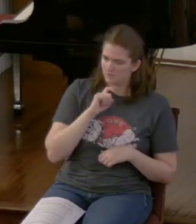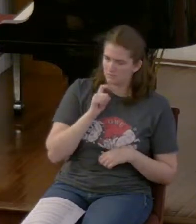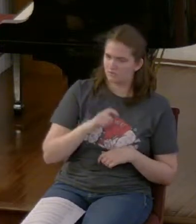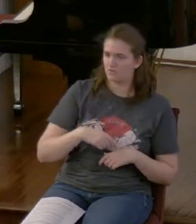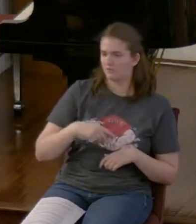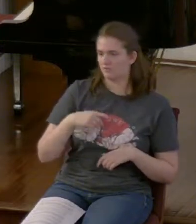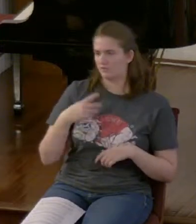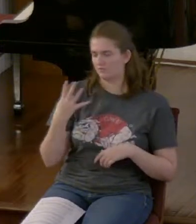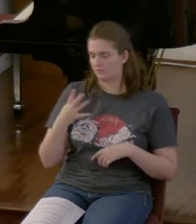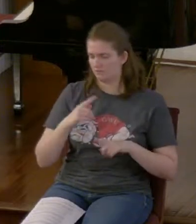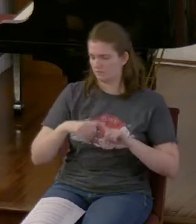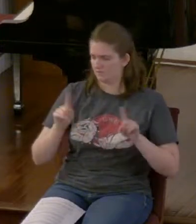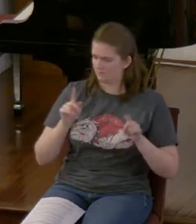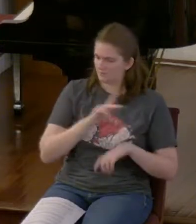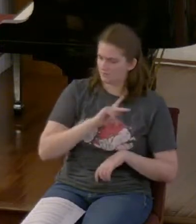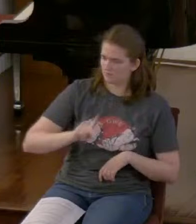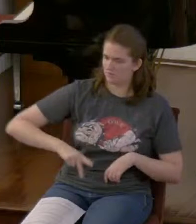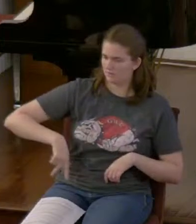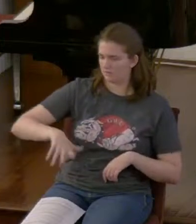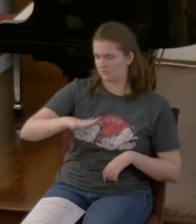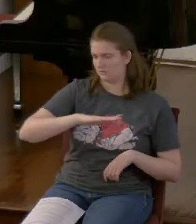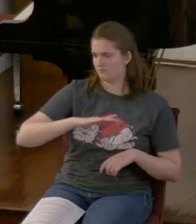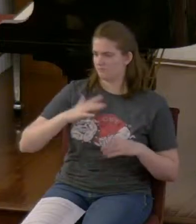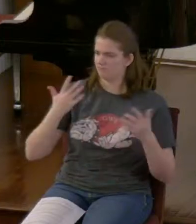coincides with that okay